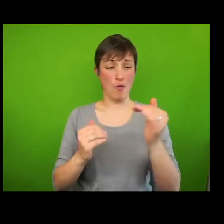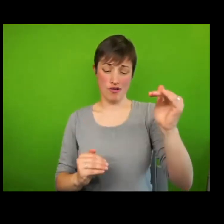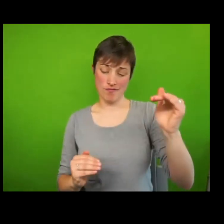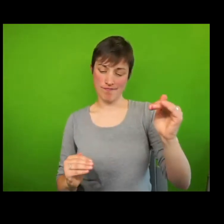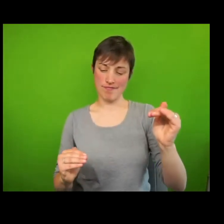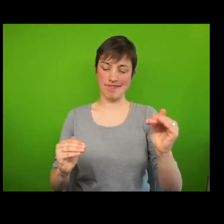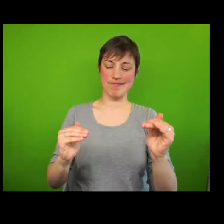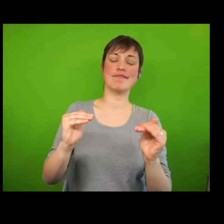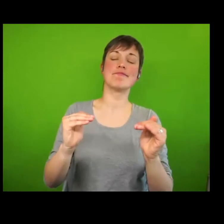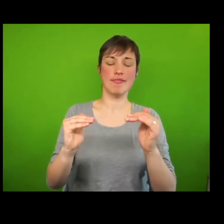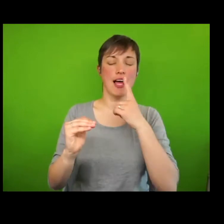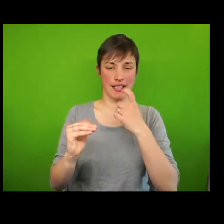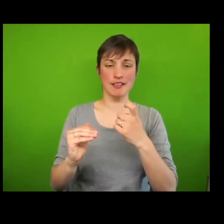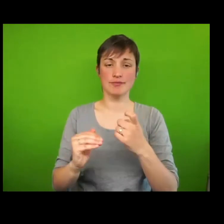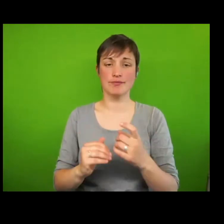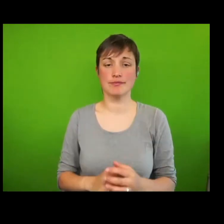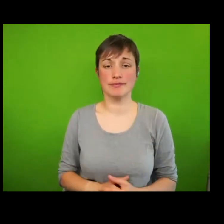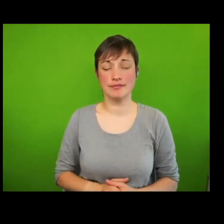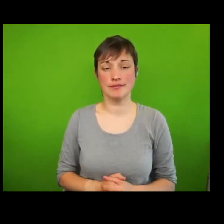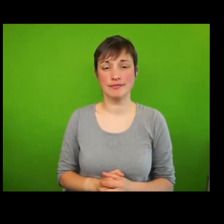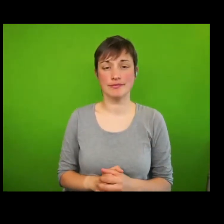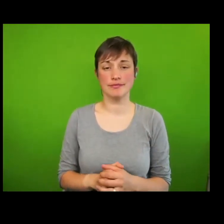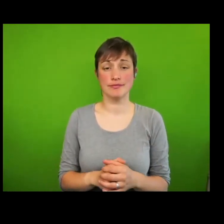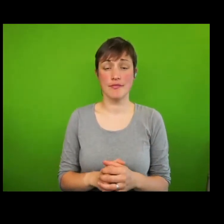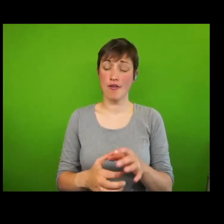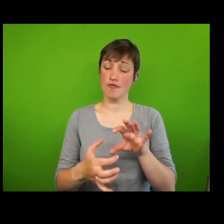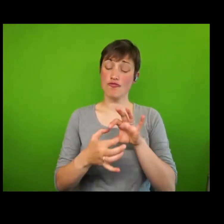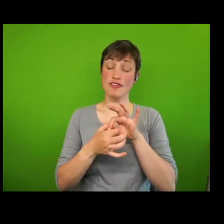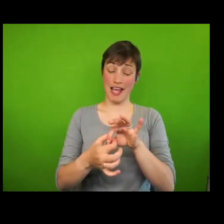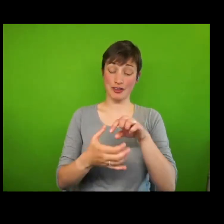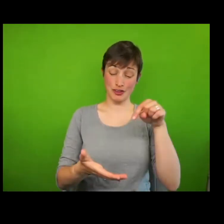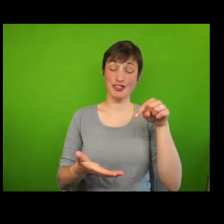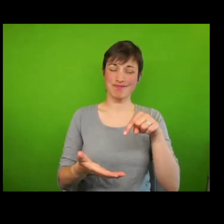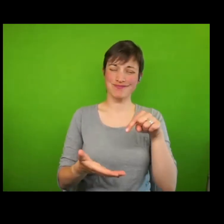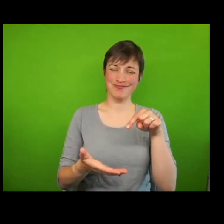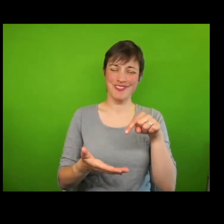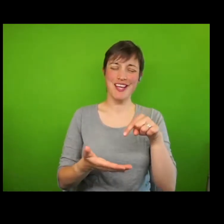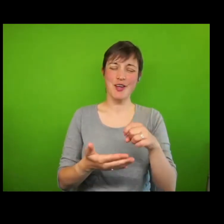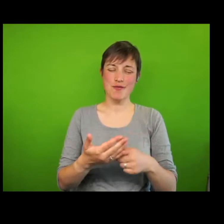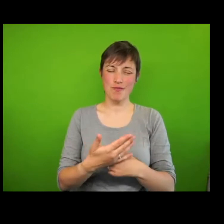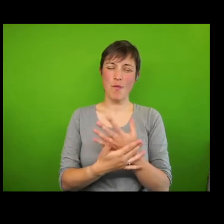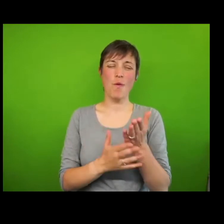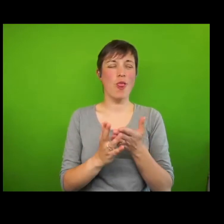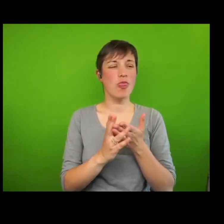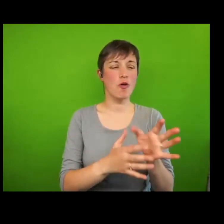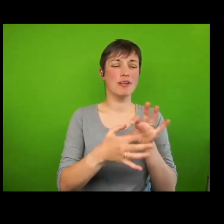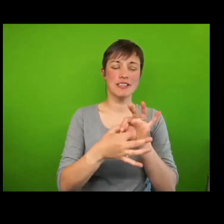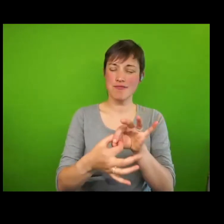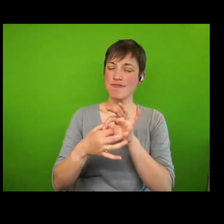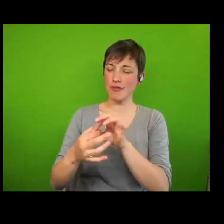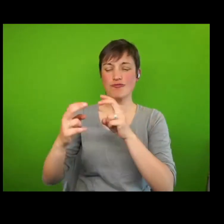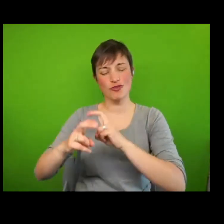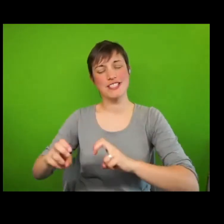The relational dimension of poverty has emerged in particular through participatory action research.